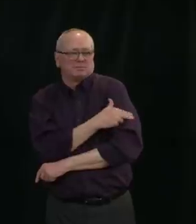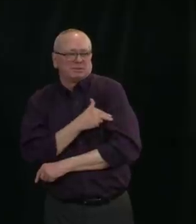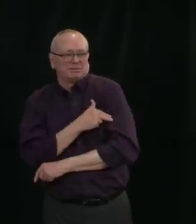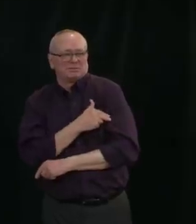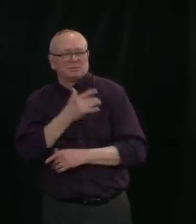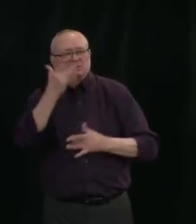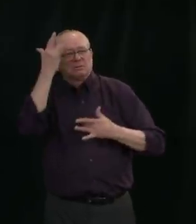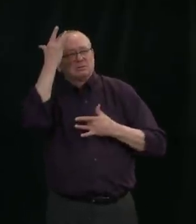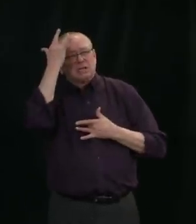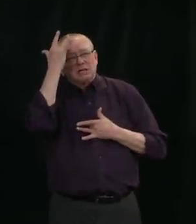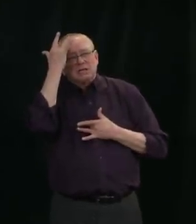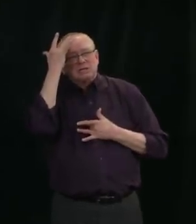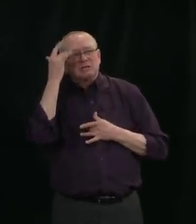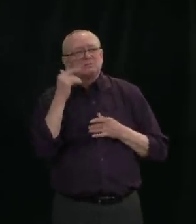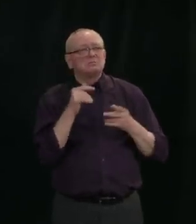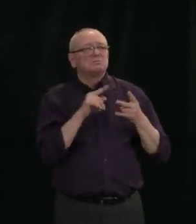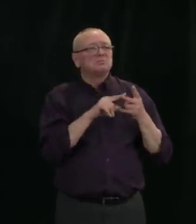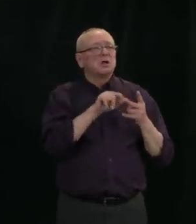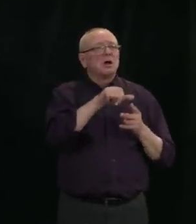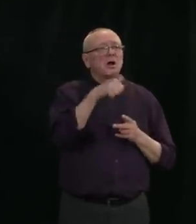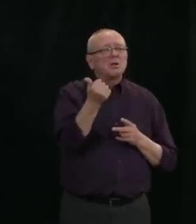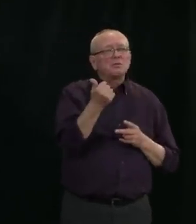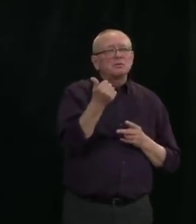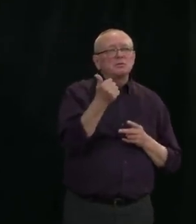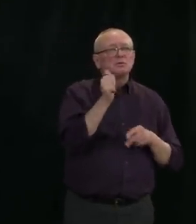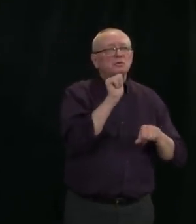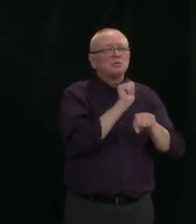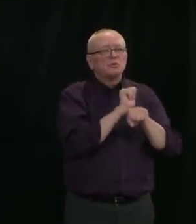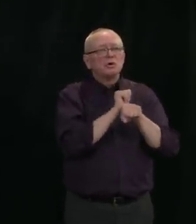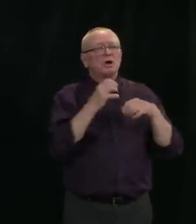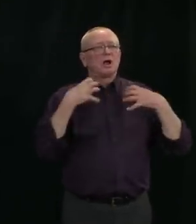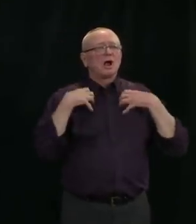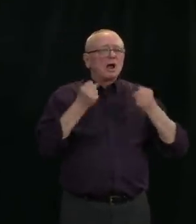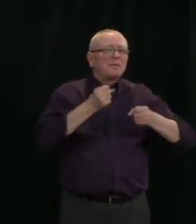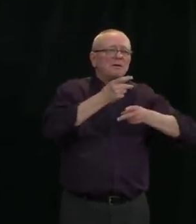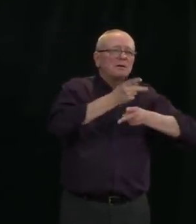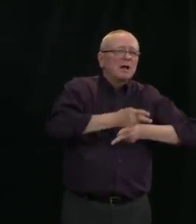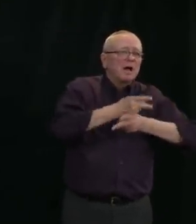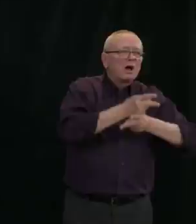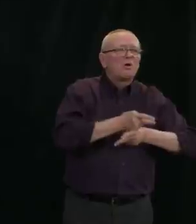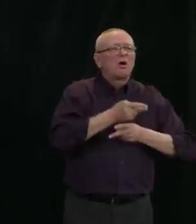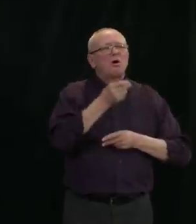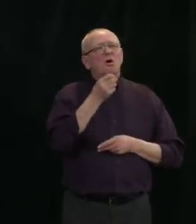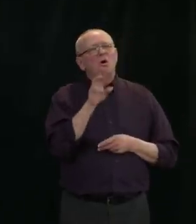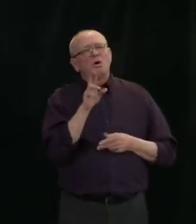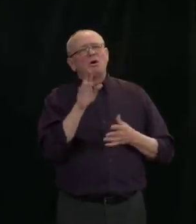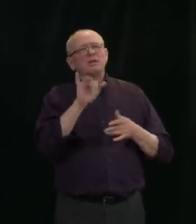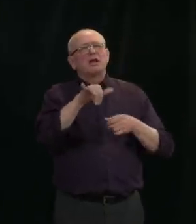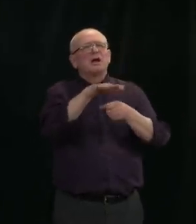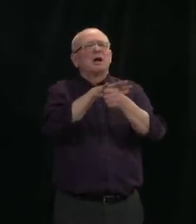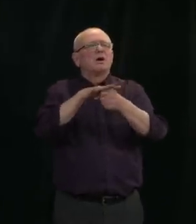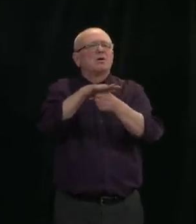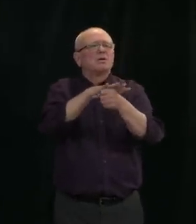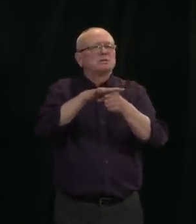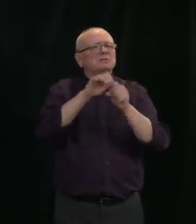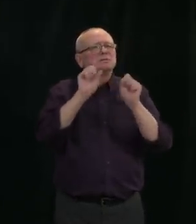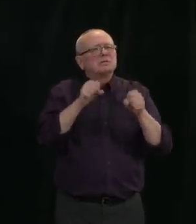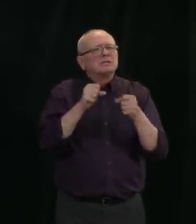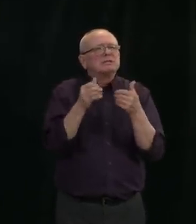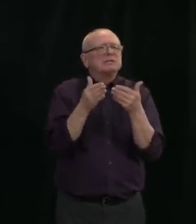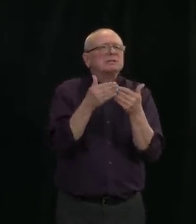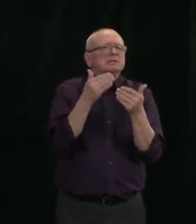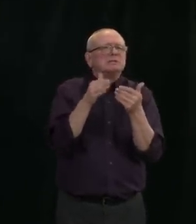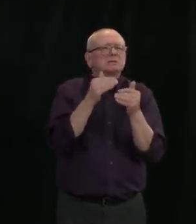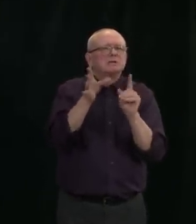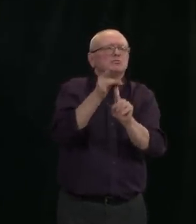work in healthcare or another setting where they potentially have other exposures beyond just working in healthcare. And